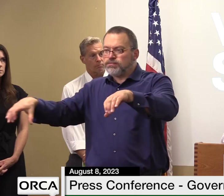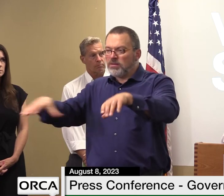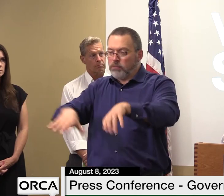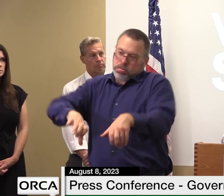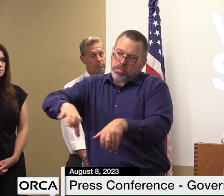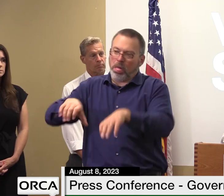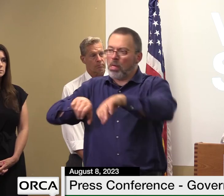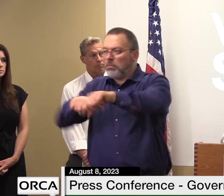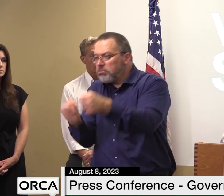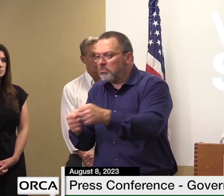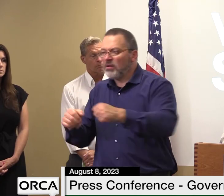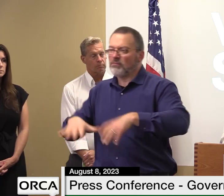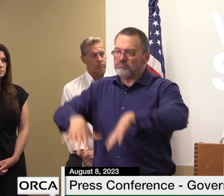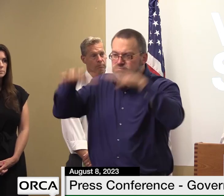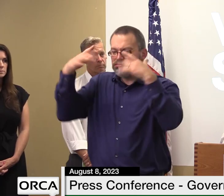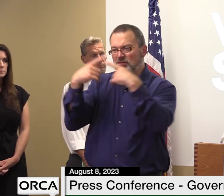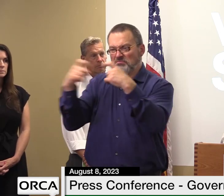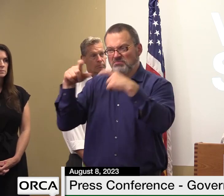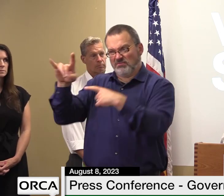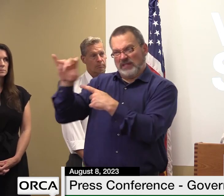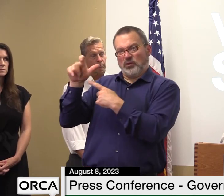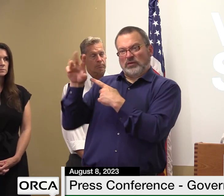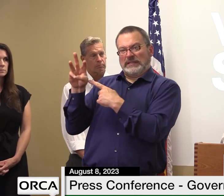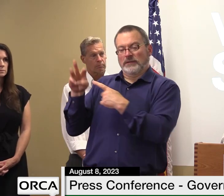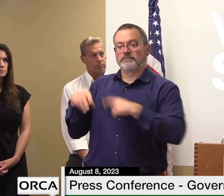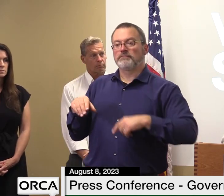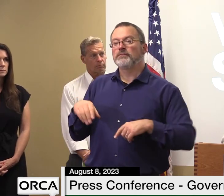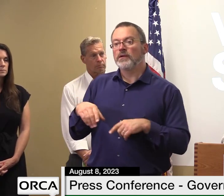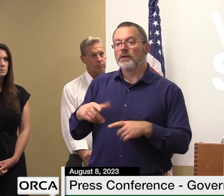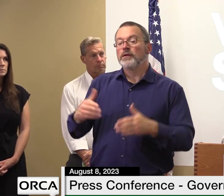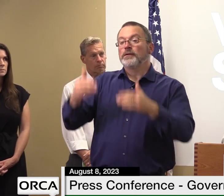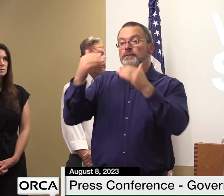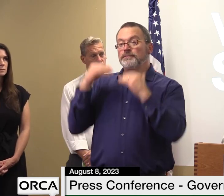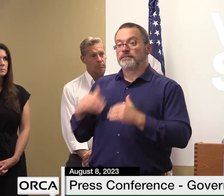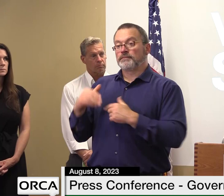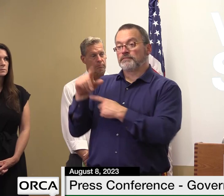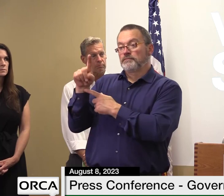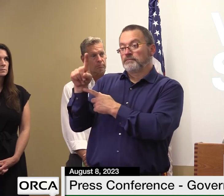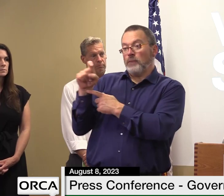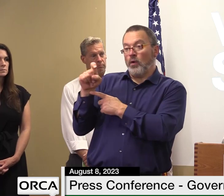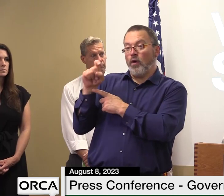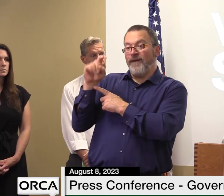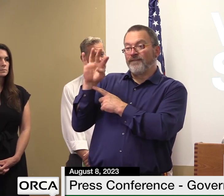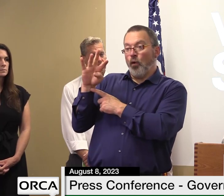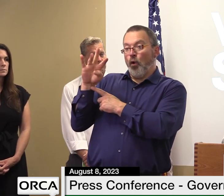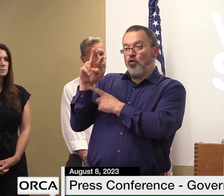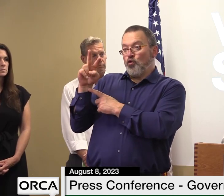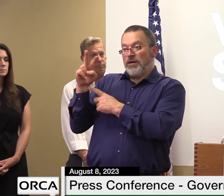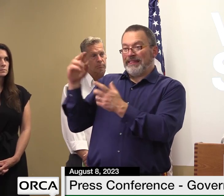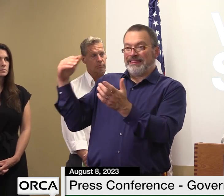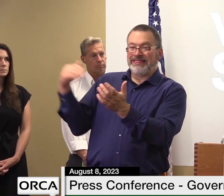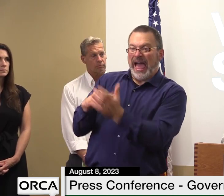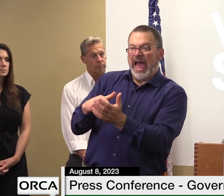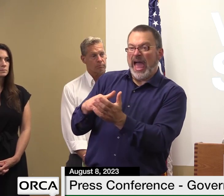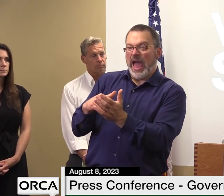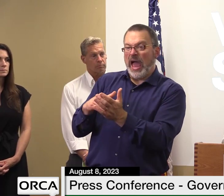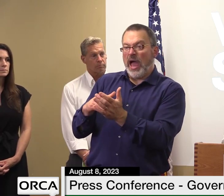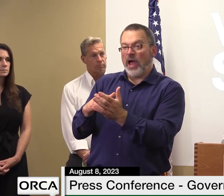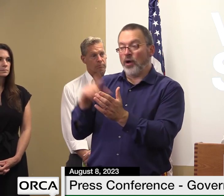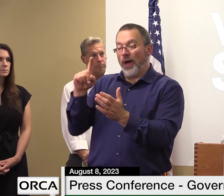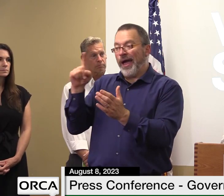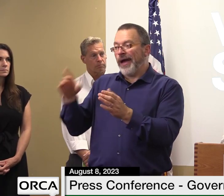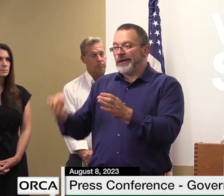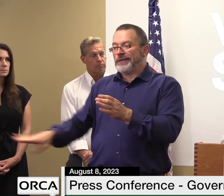we have performed 142 000 linear feet of ditch work 20